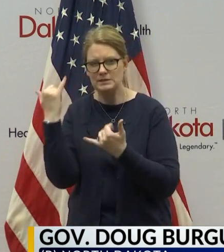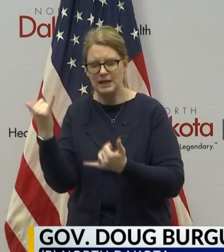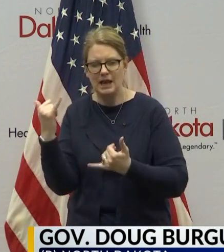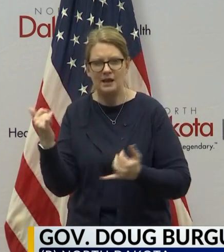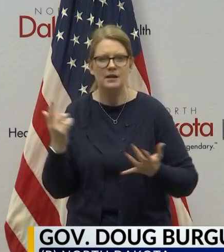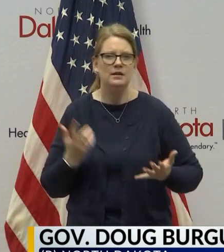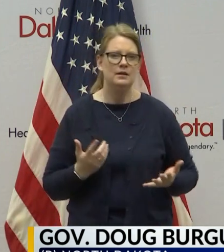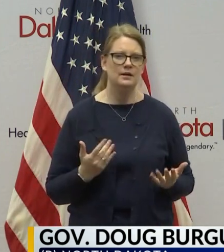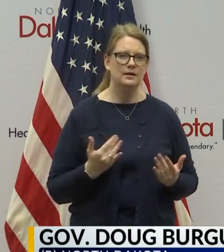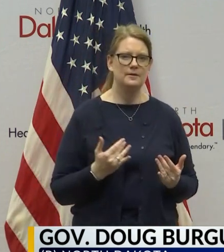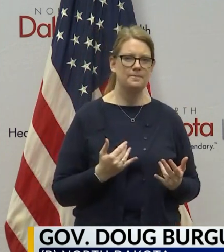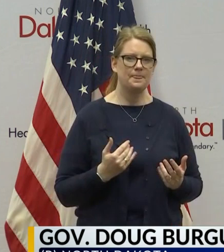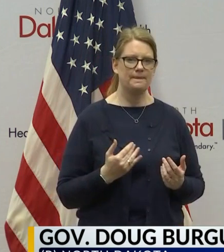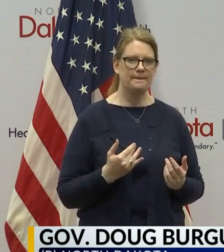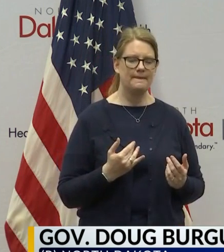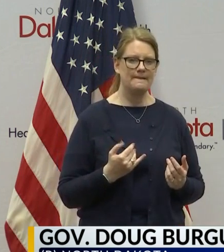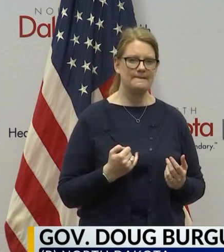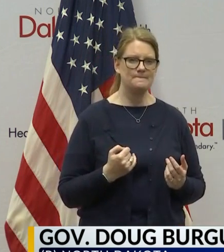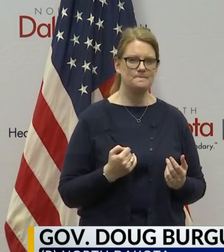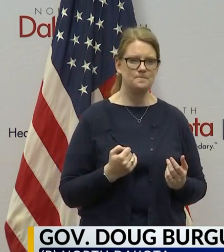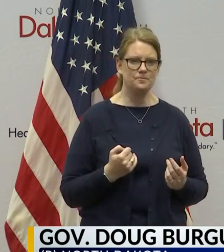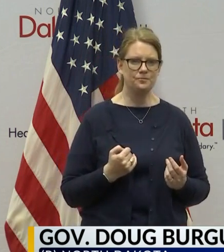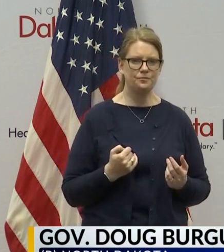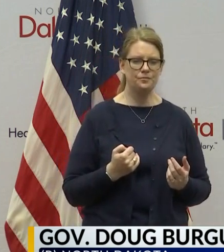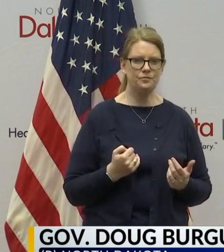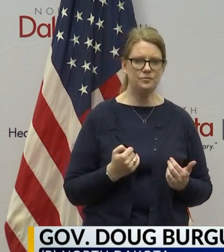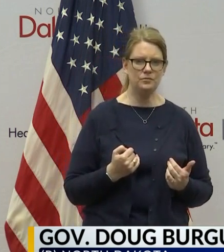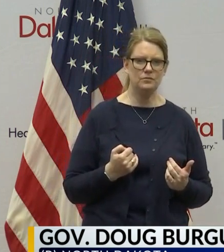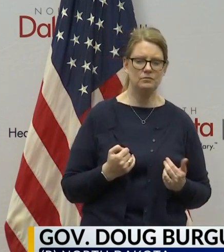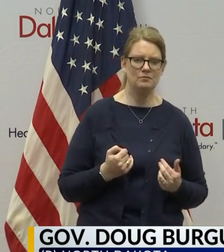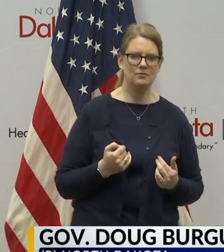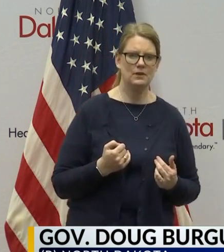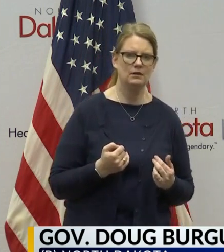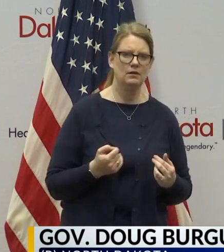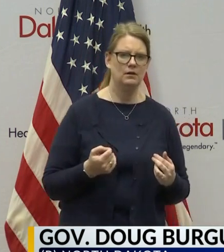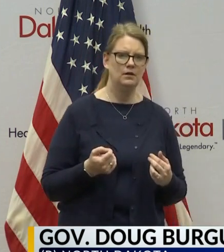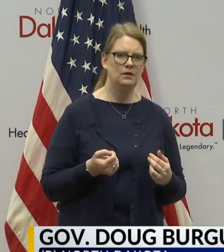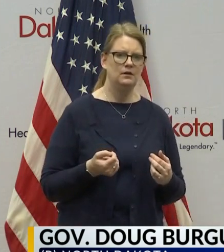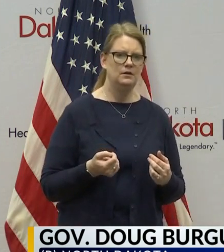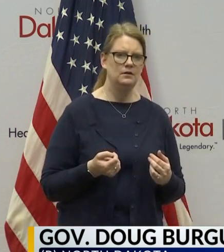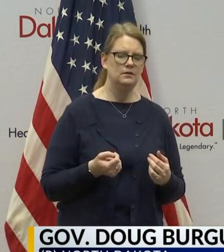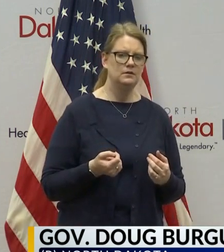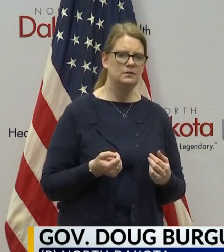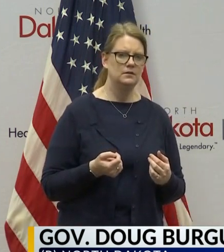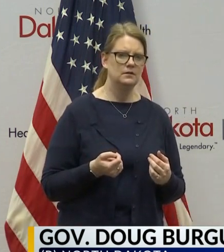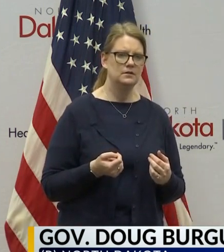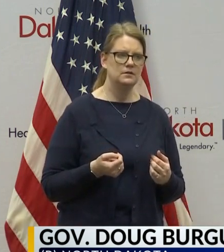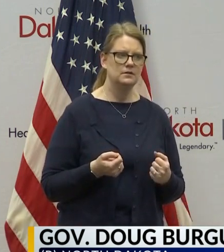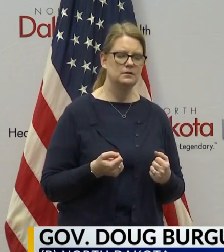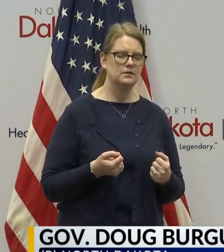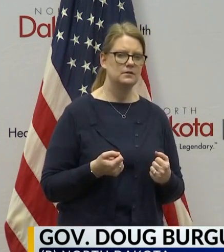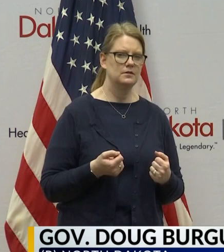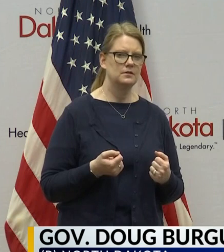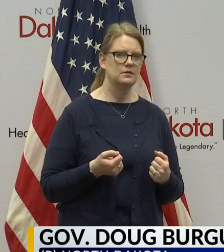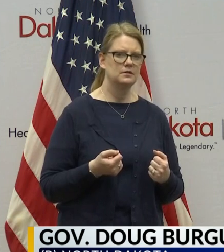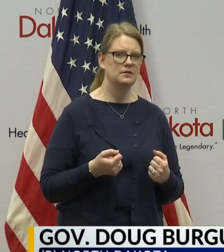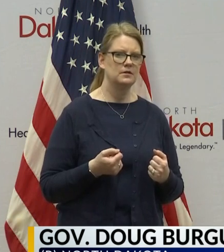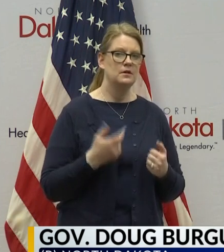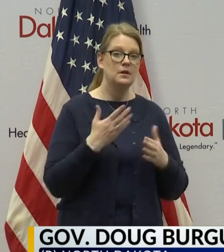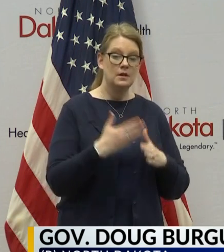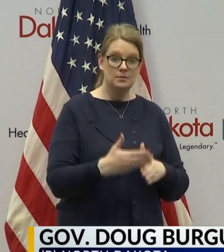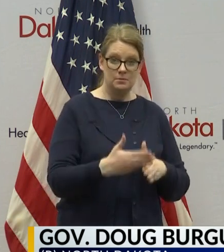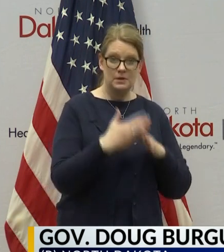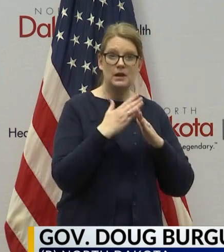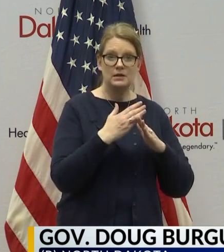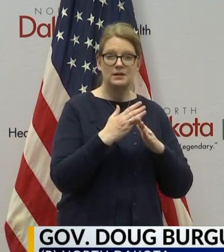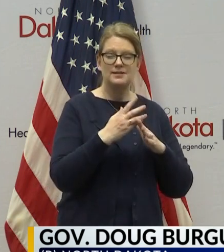regarding the importance of keeping and protecting our most